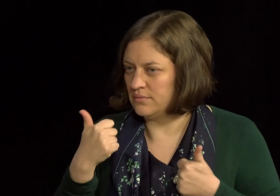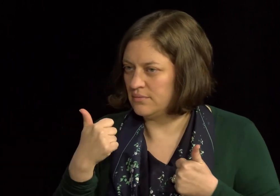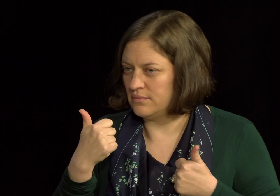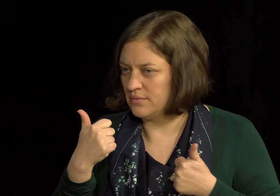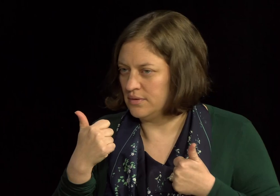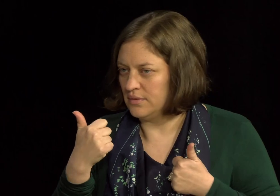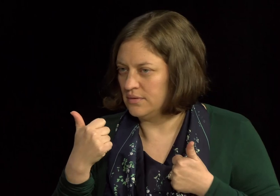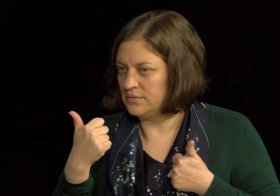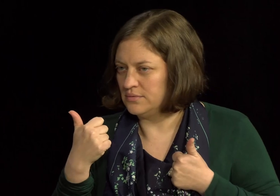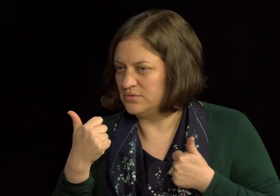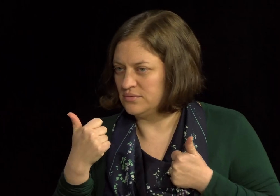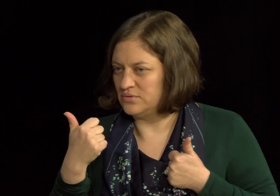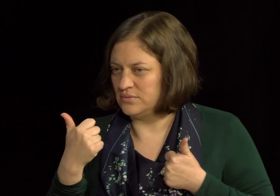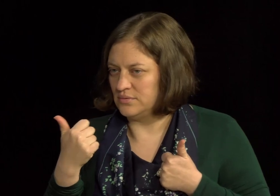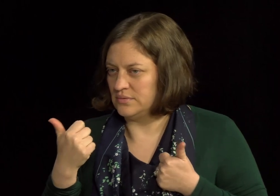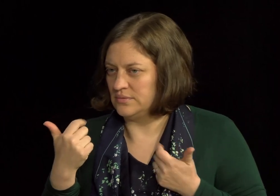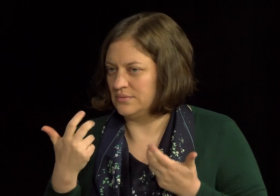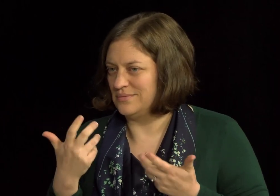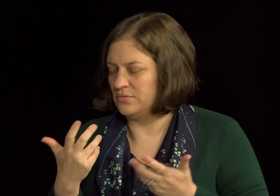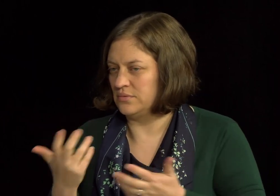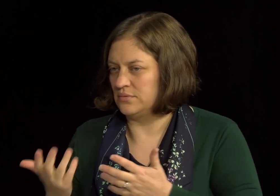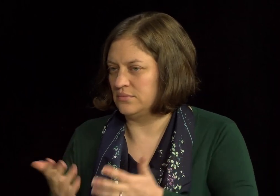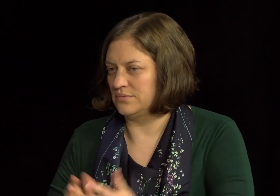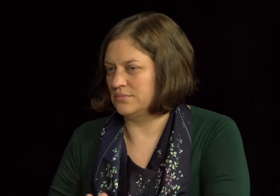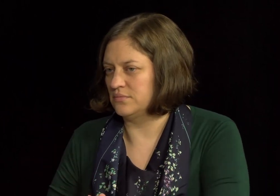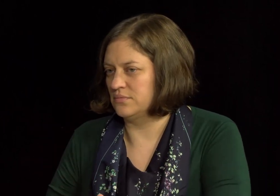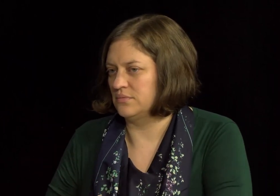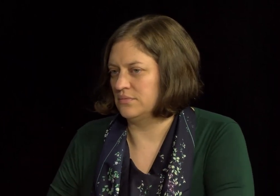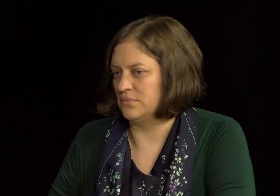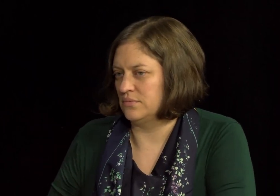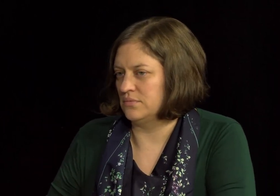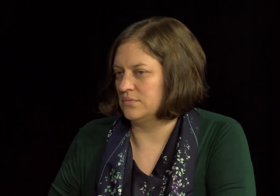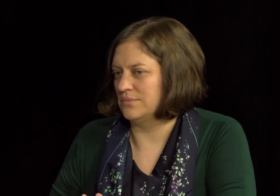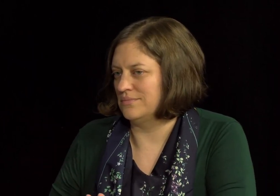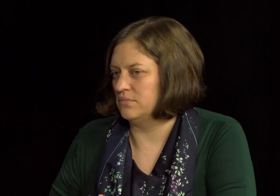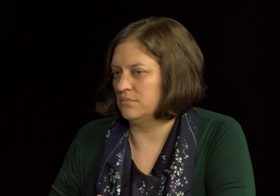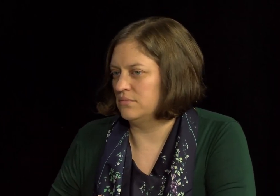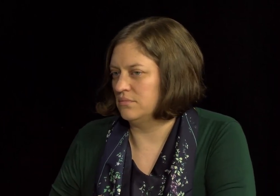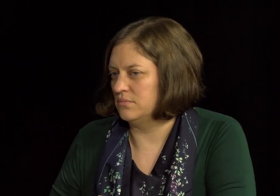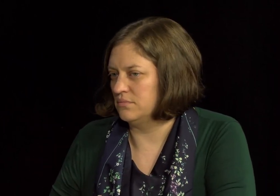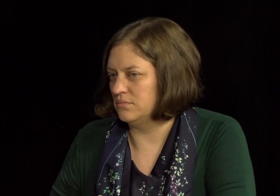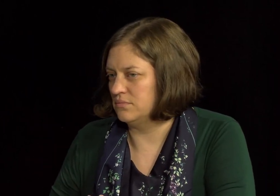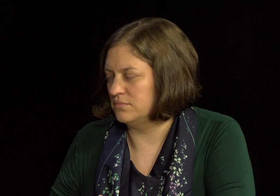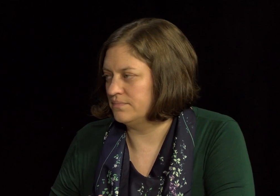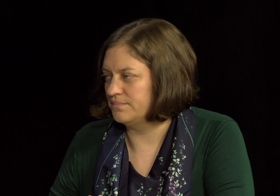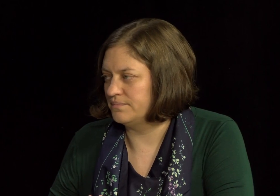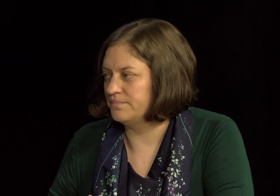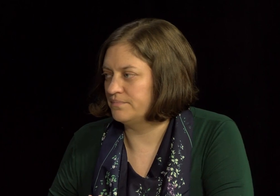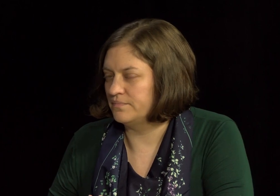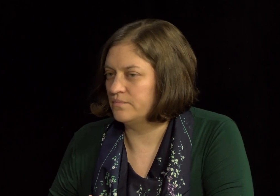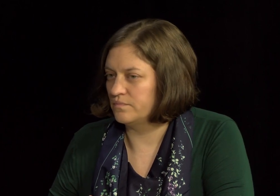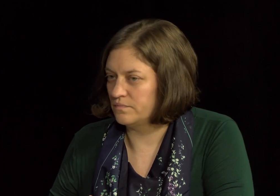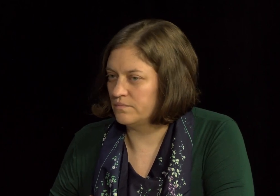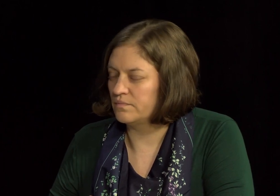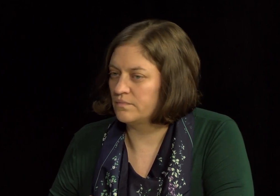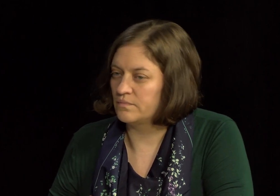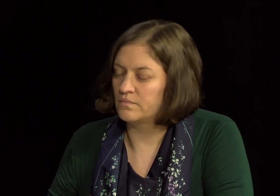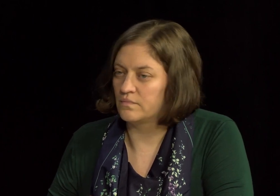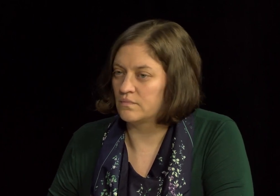disabilities, and so they don't fall into those categories. They have vision and hearing loss, but not some of these other things. Okay. So where can people,